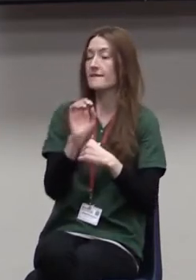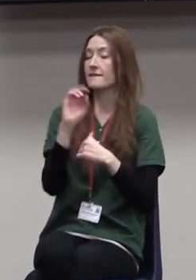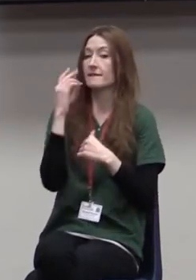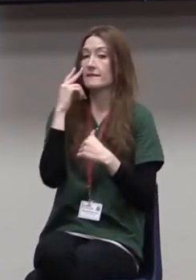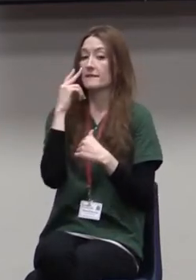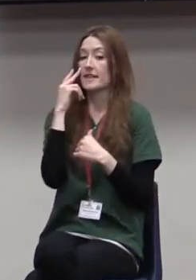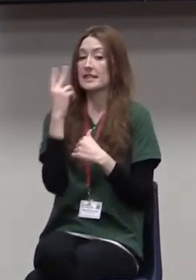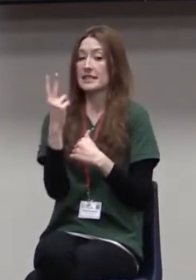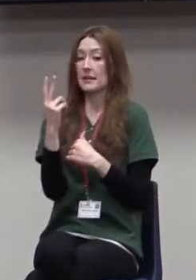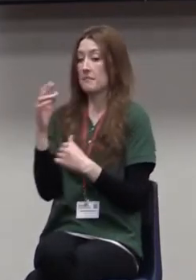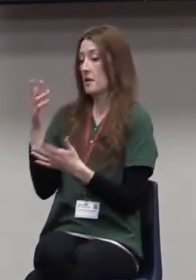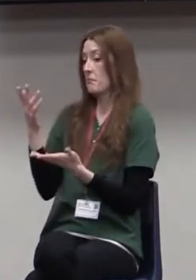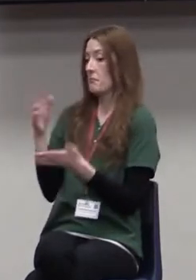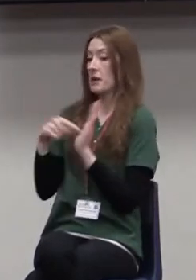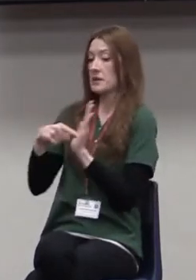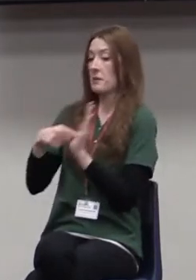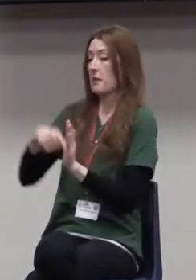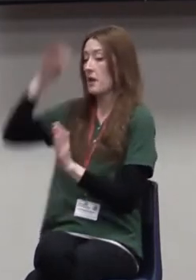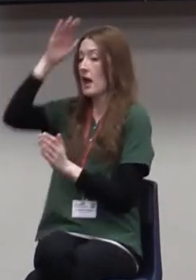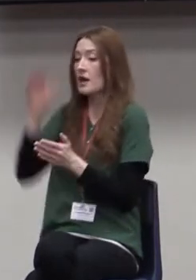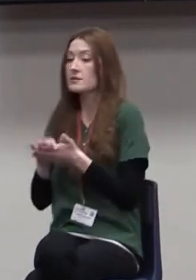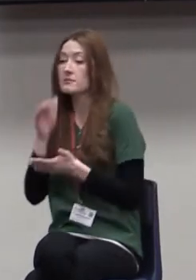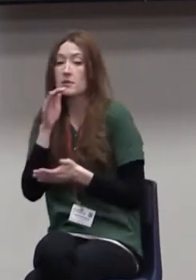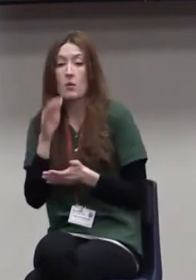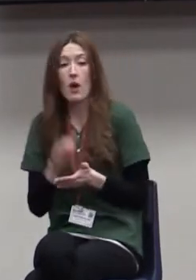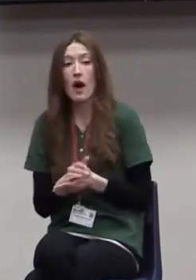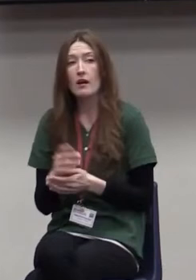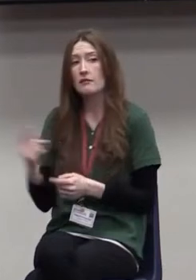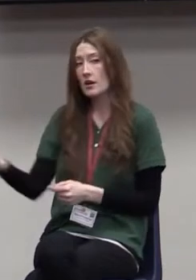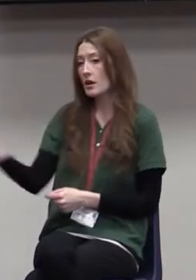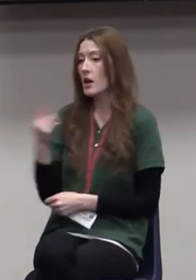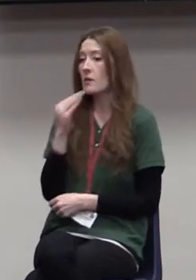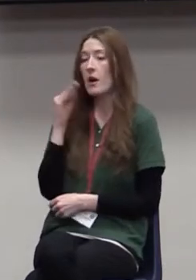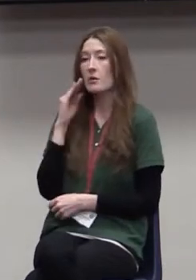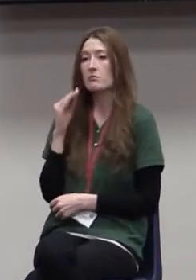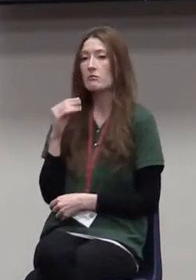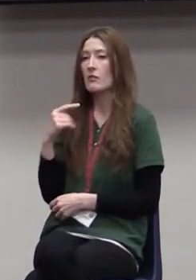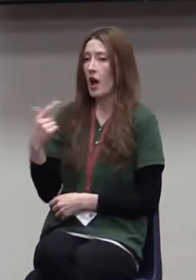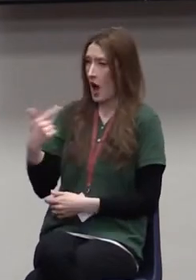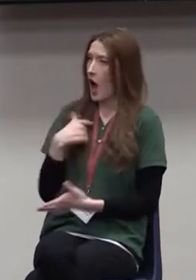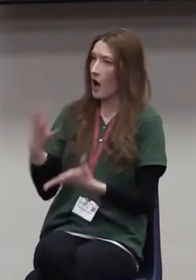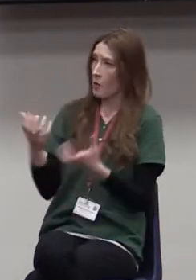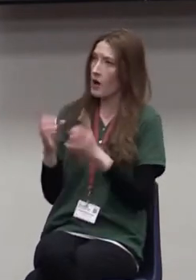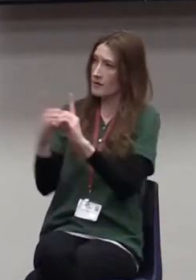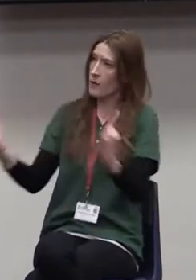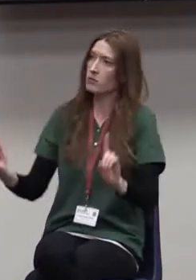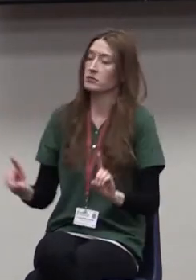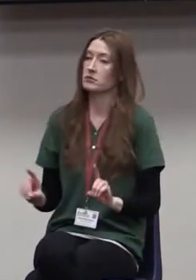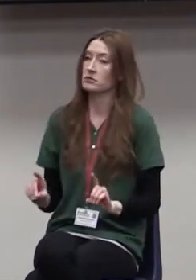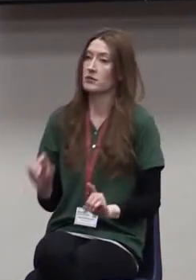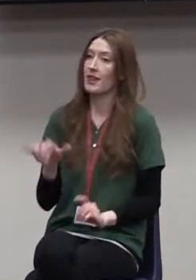husband or a wife comes home and says, I want a divorce. That's forced conflict.